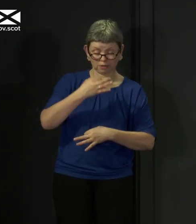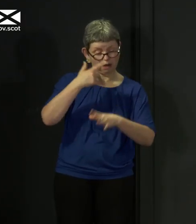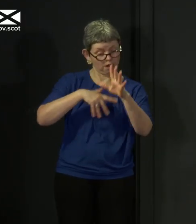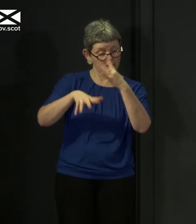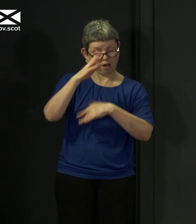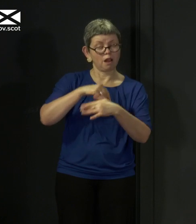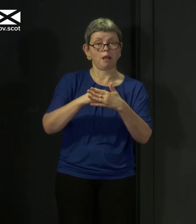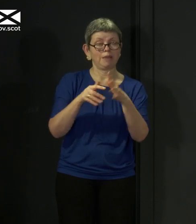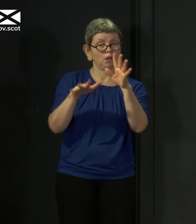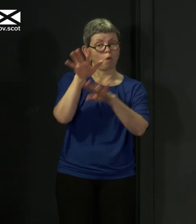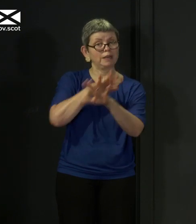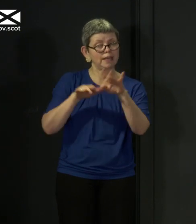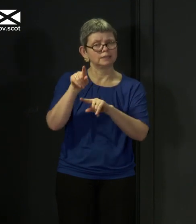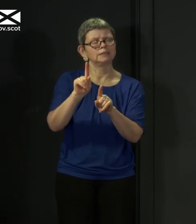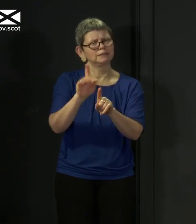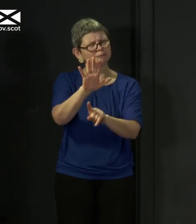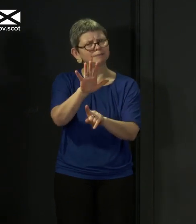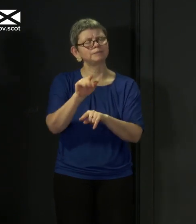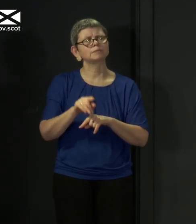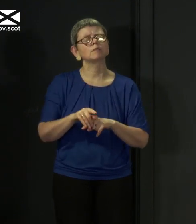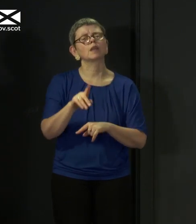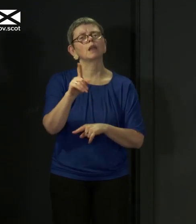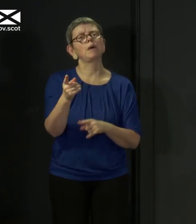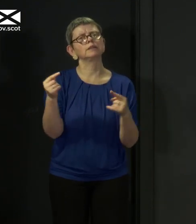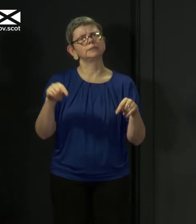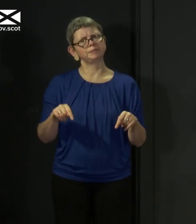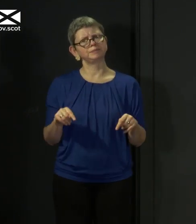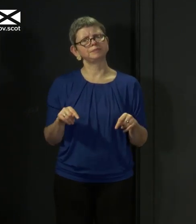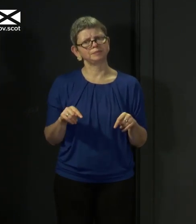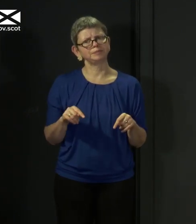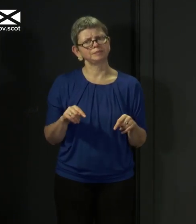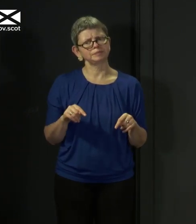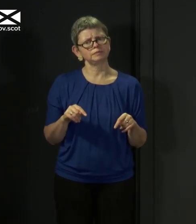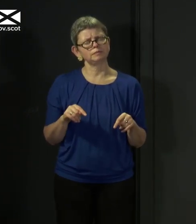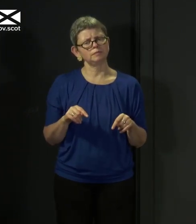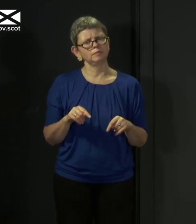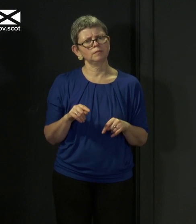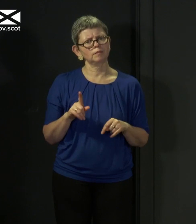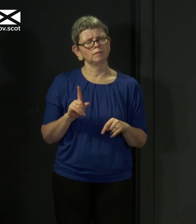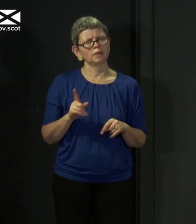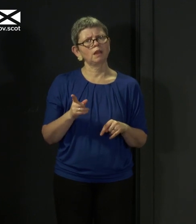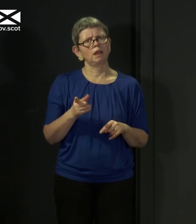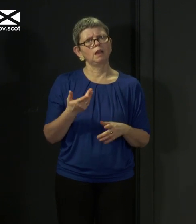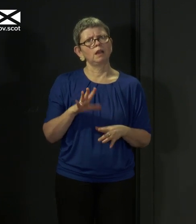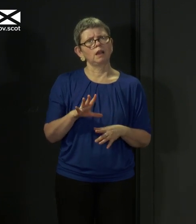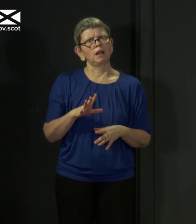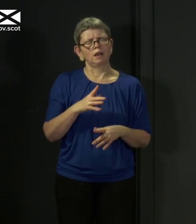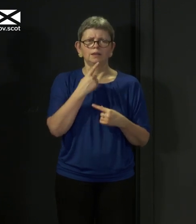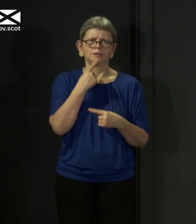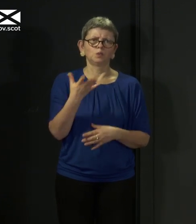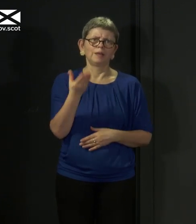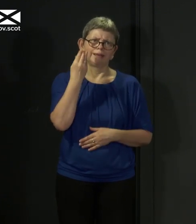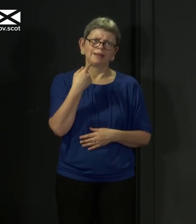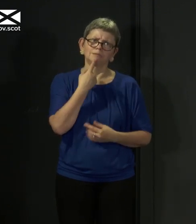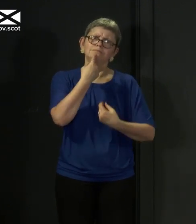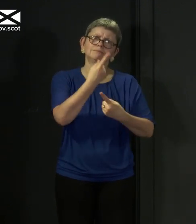entirely followed the latter part of it. I'll come back here to an answer I'm going to... You'll hear me give a lot, and it is actually part